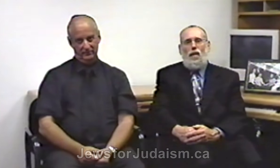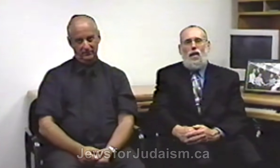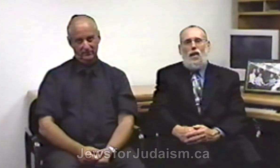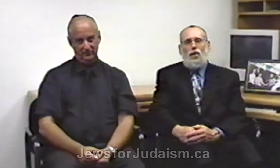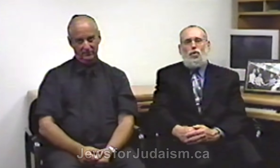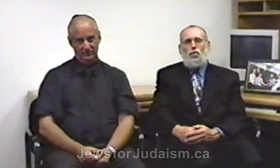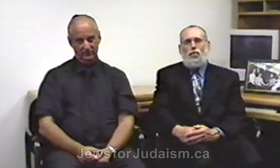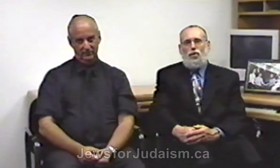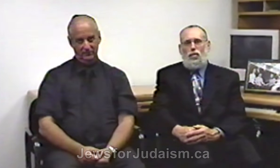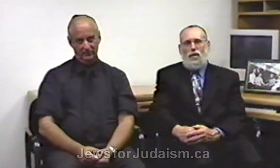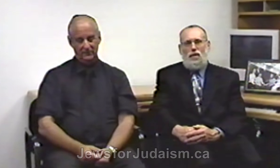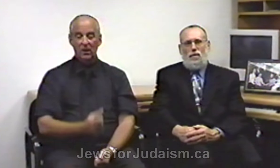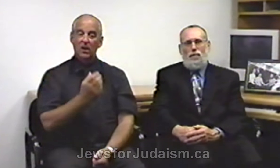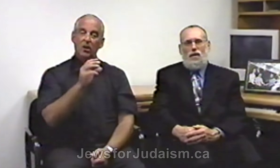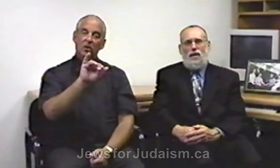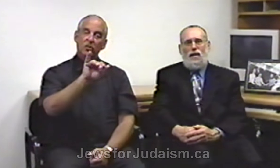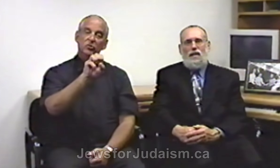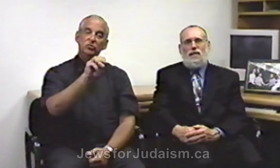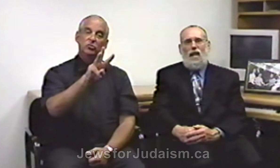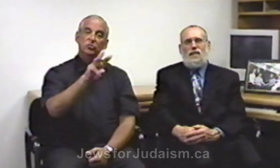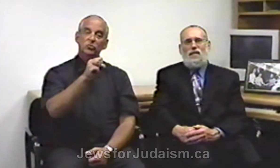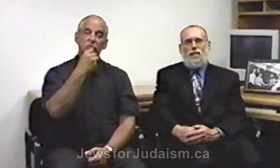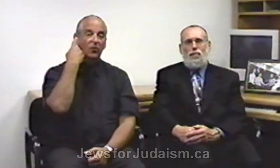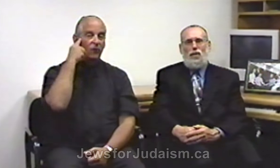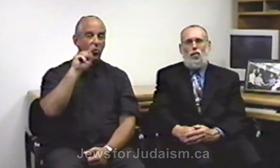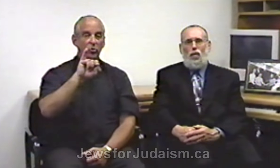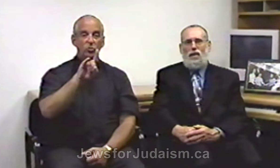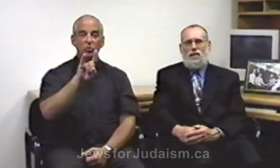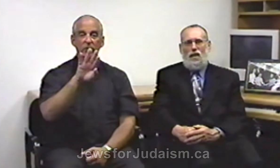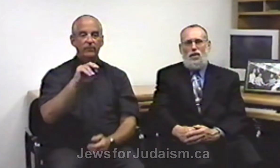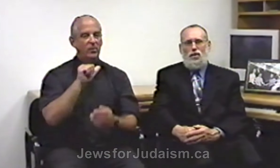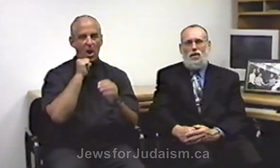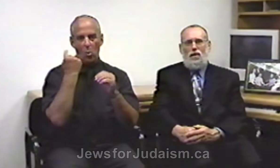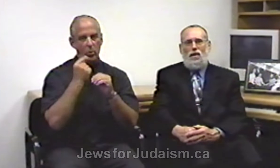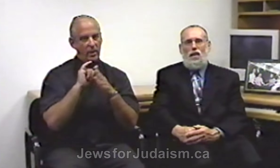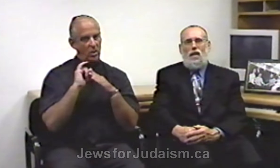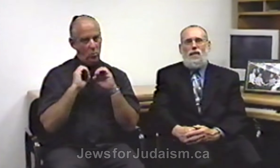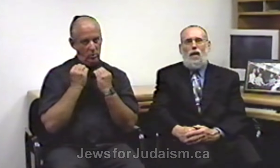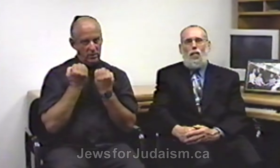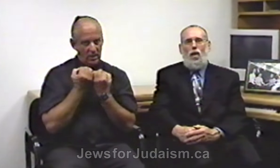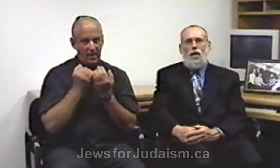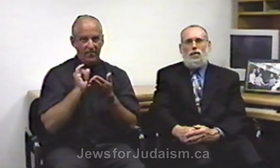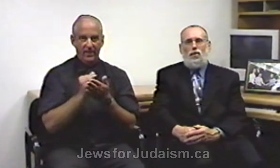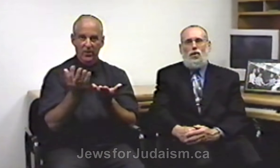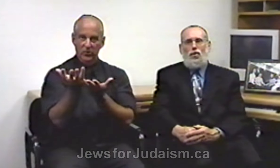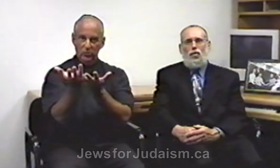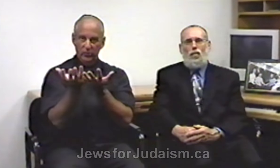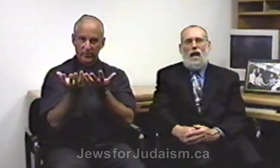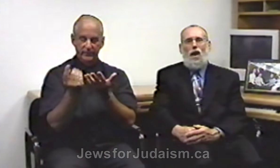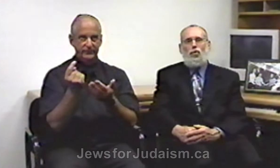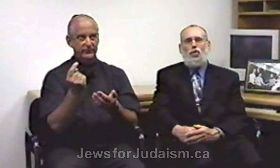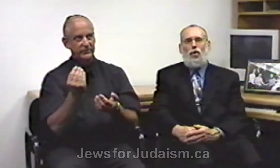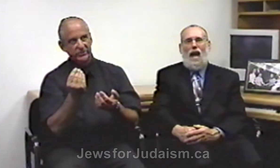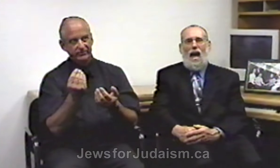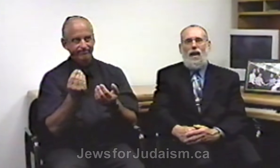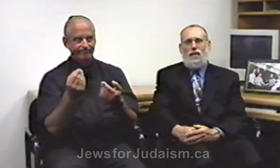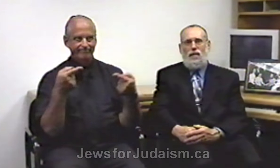Jews for Judaism is not simply an organization that wants to counteract